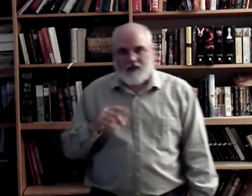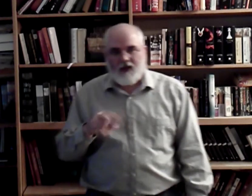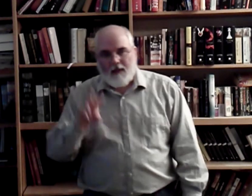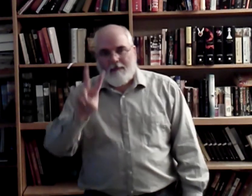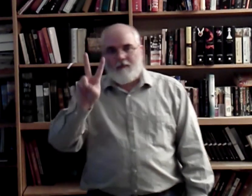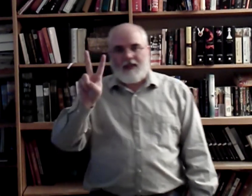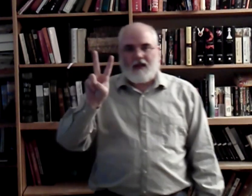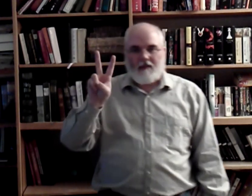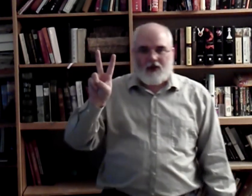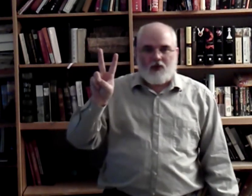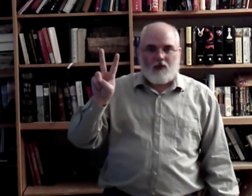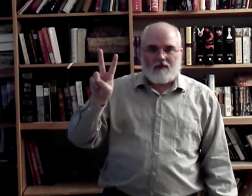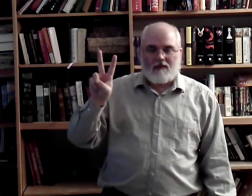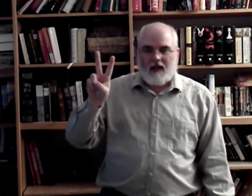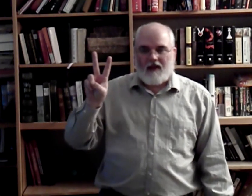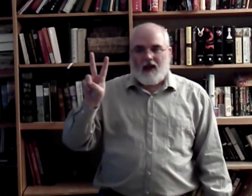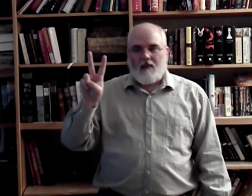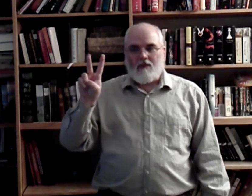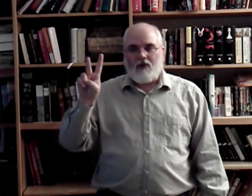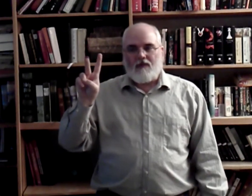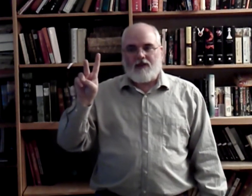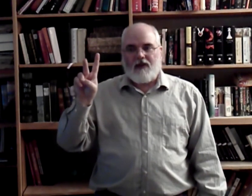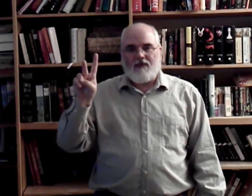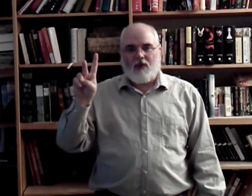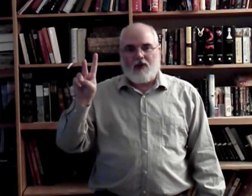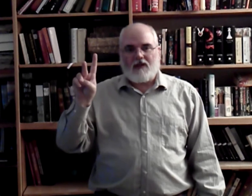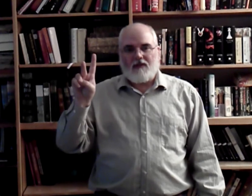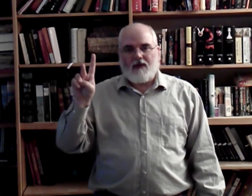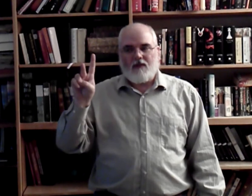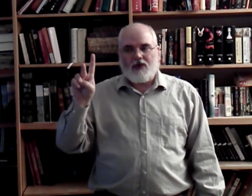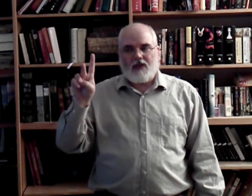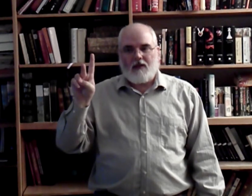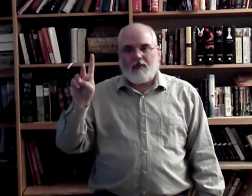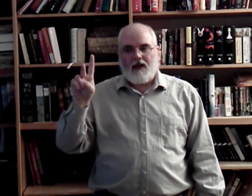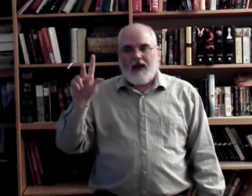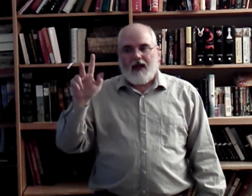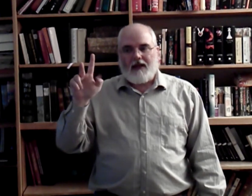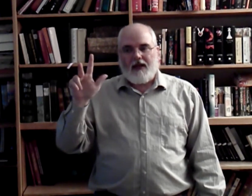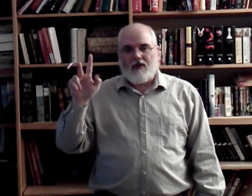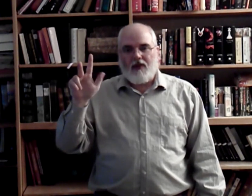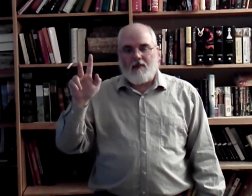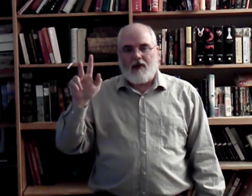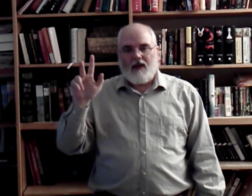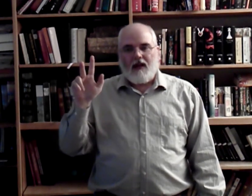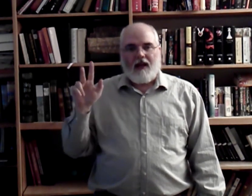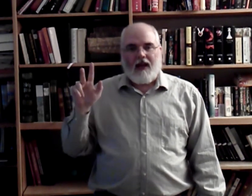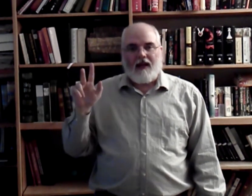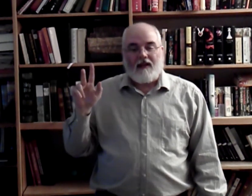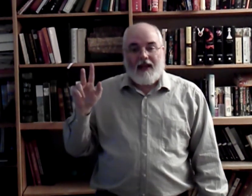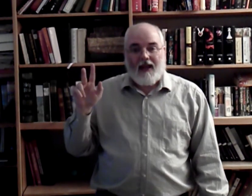Make a peace sign. Make two. Okay? Move this finger forward. Center finger forward just a little bit. And take your thumb. And K